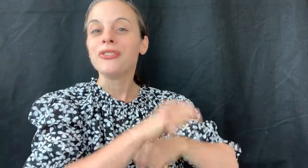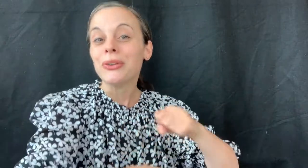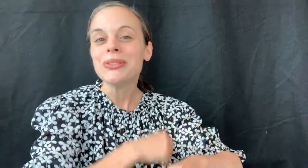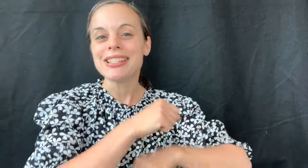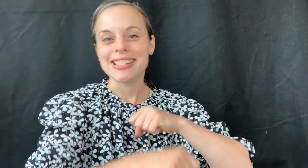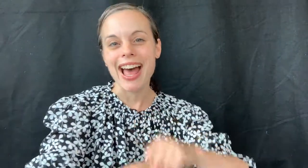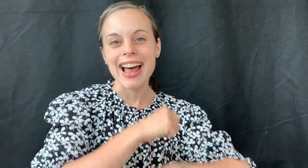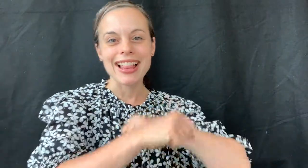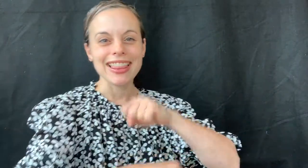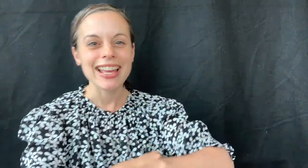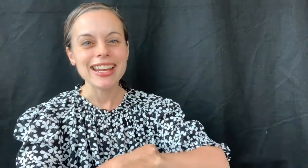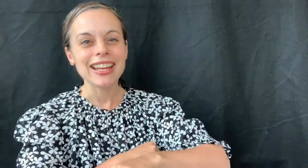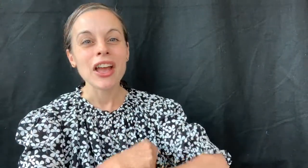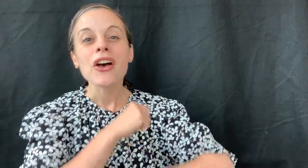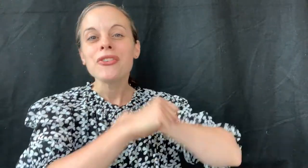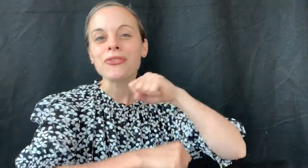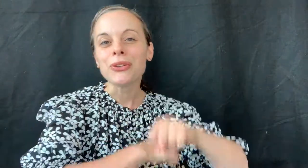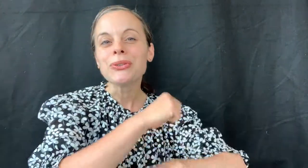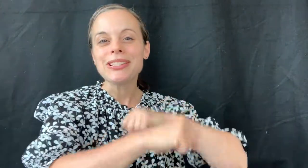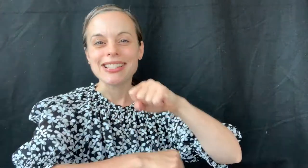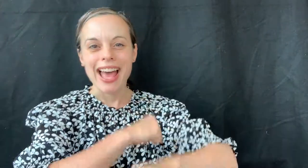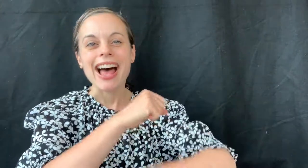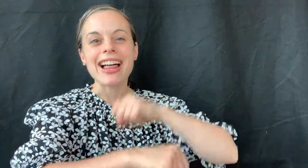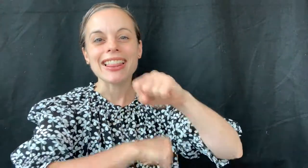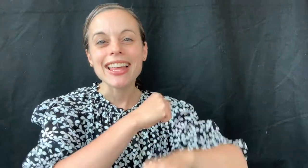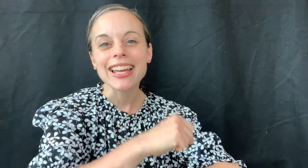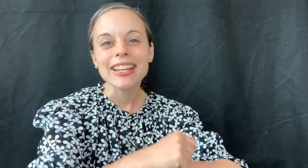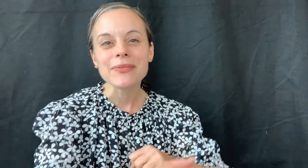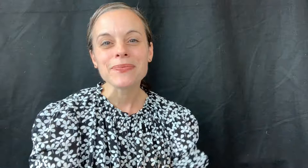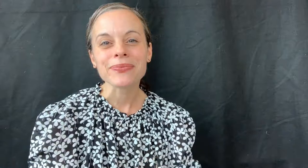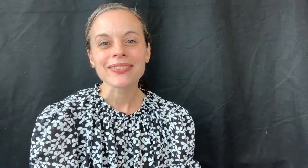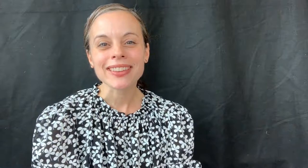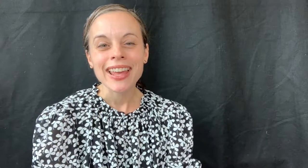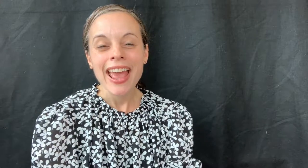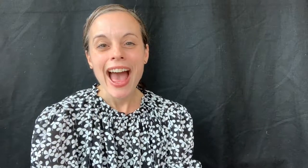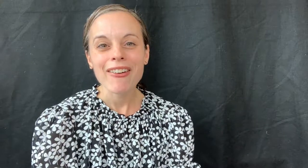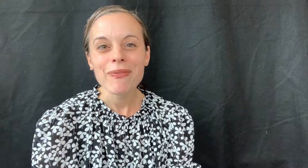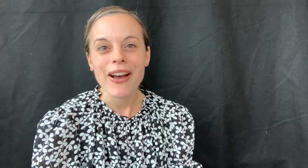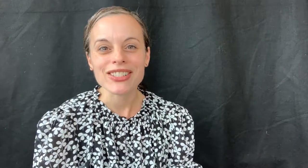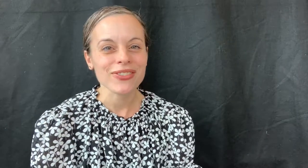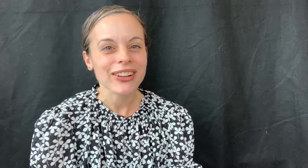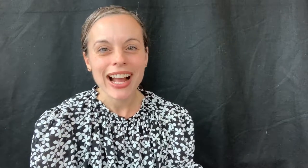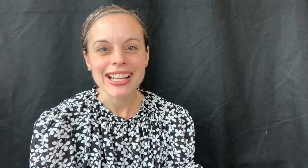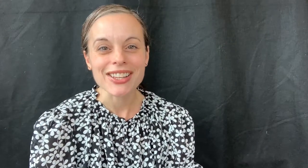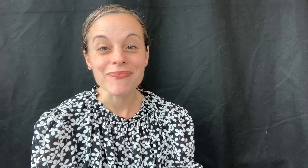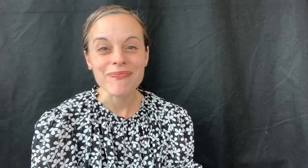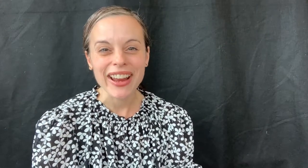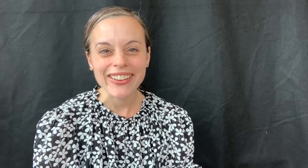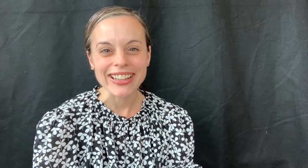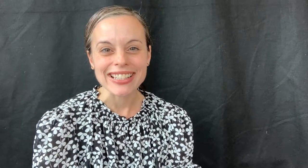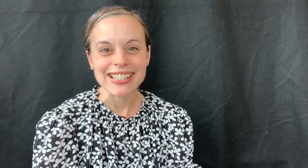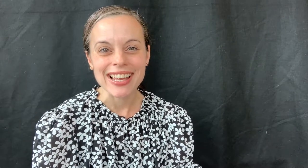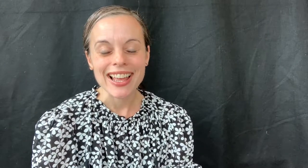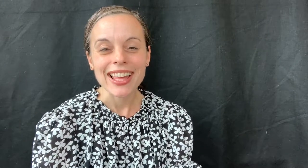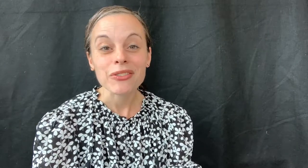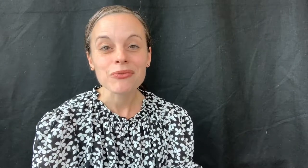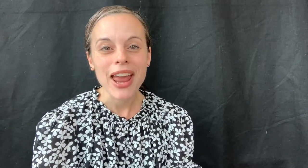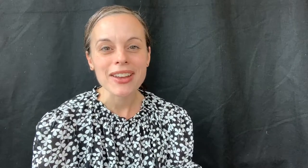fruit salad, fruit salad. How about different kinds of berries? Like red